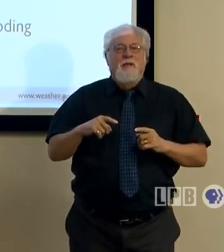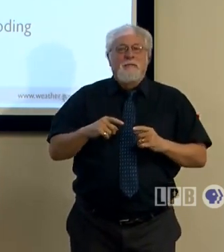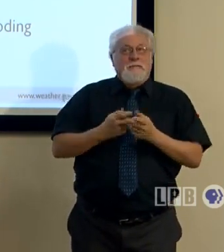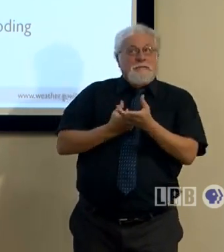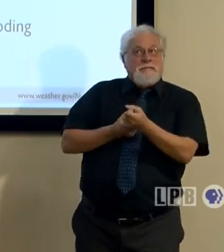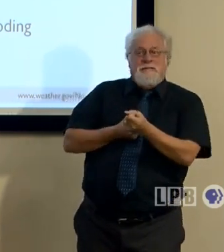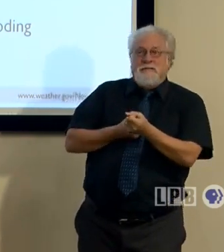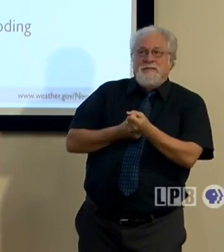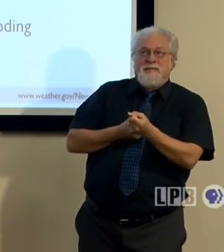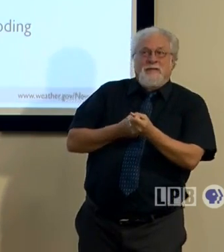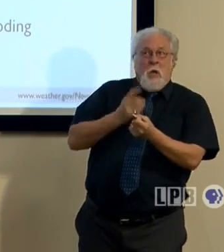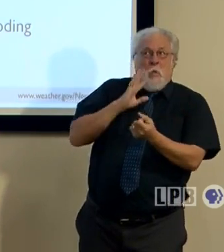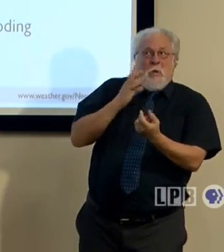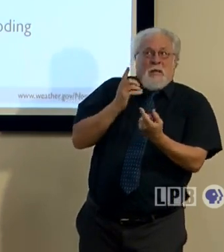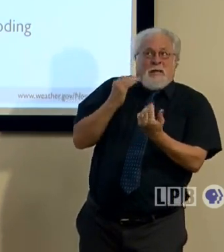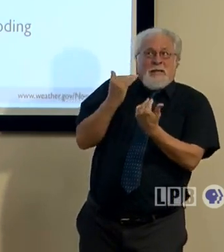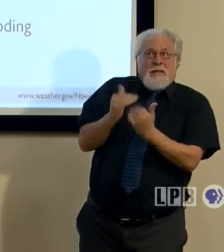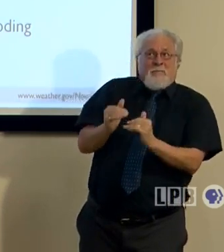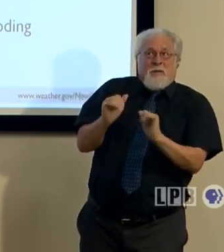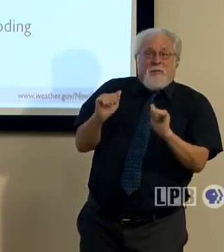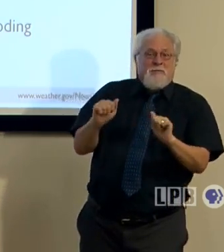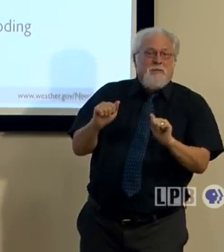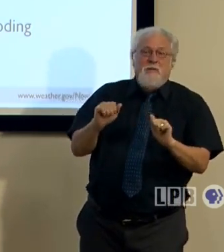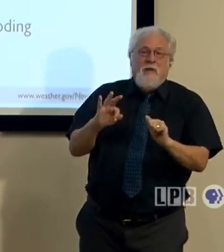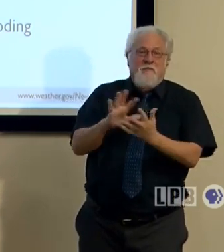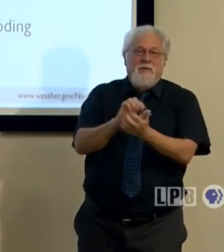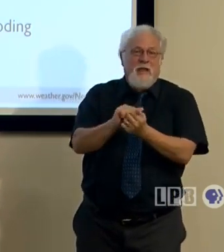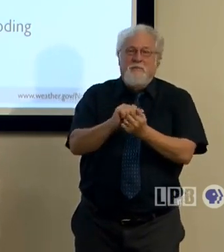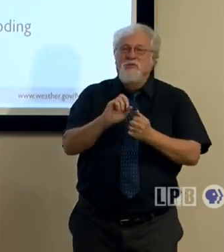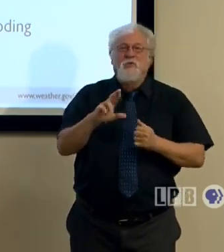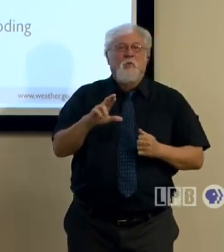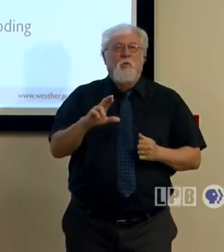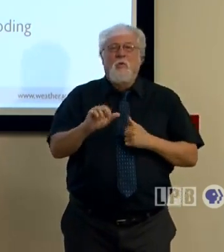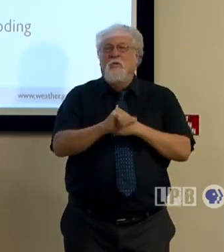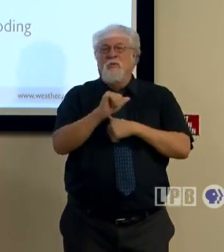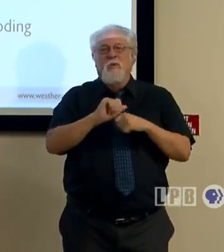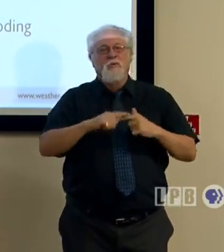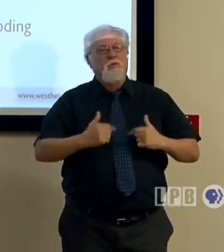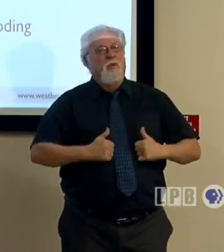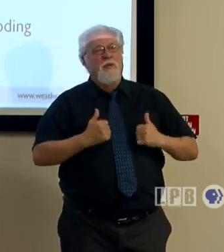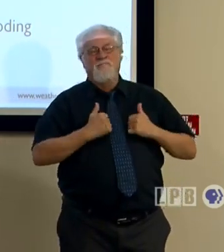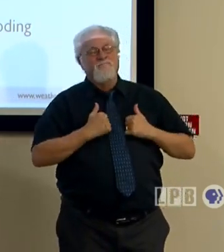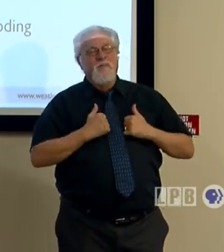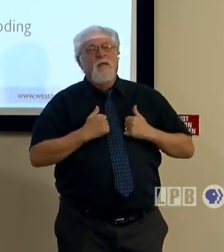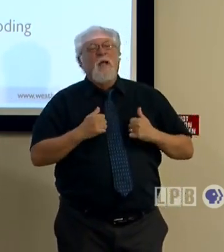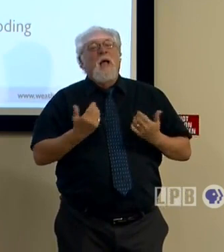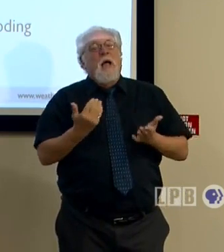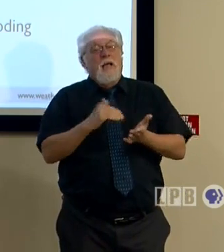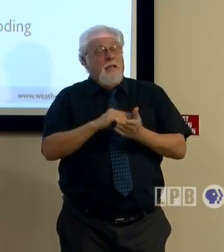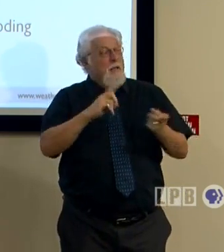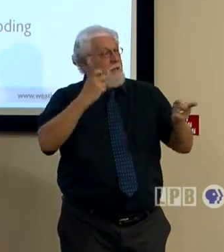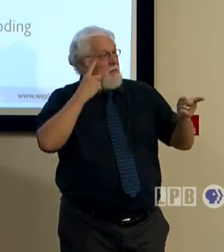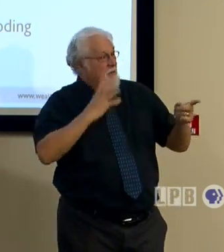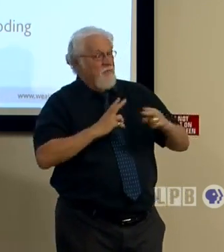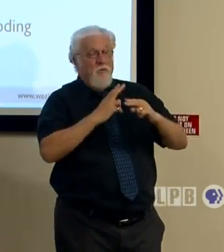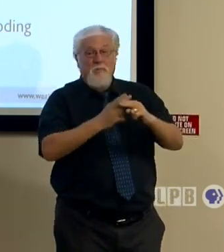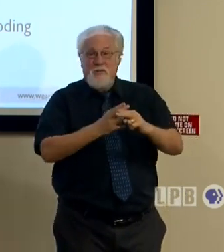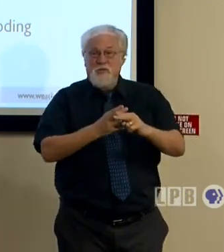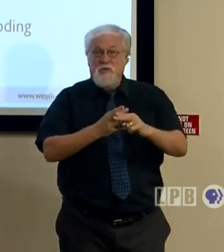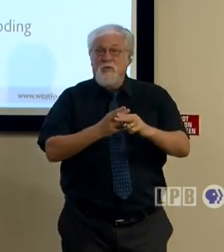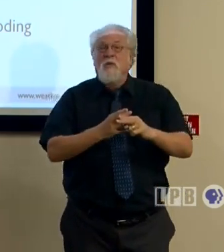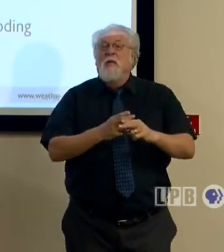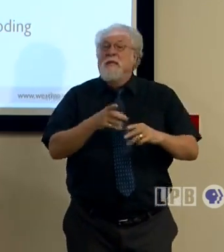something that we think is going to limit the possibility of damage or the threat to life. And so, again, as the governor mentioned,